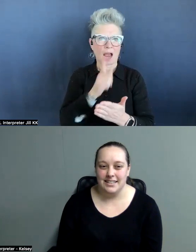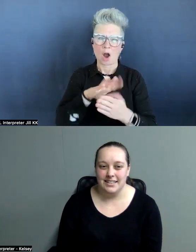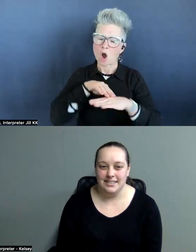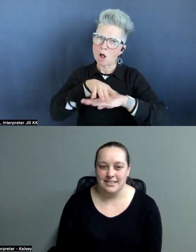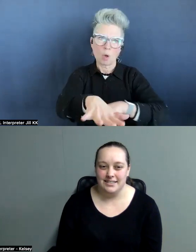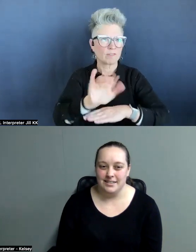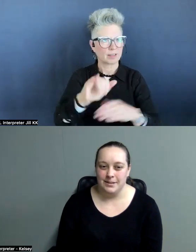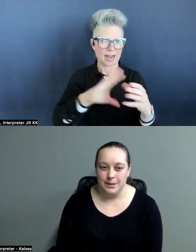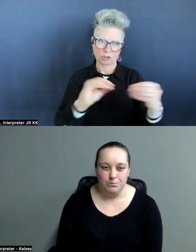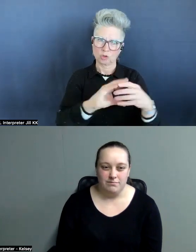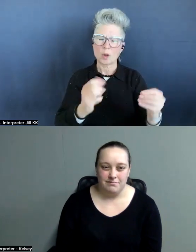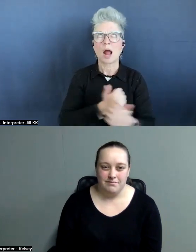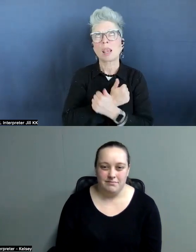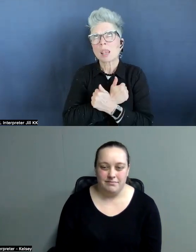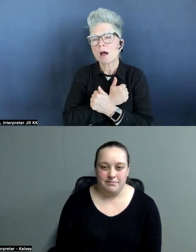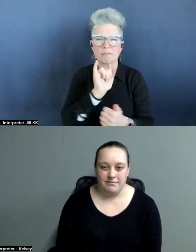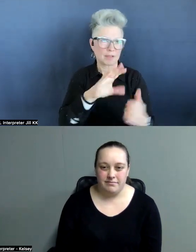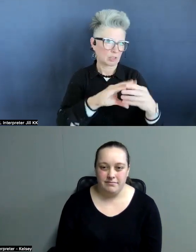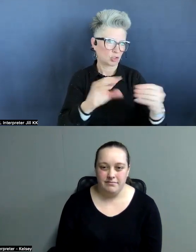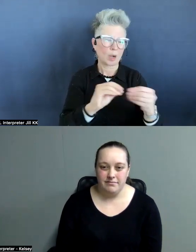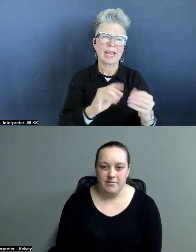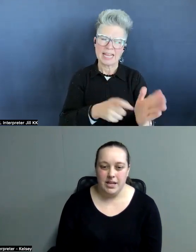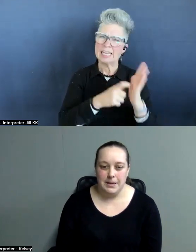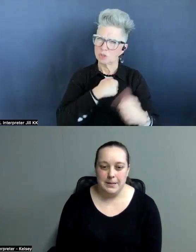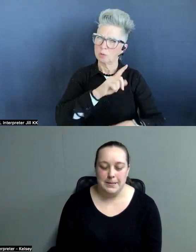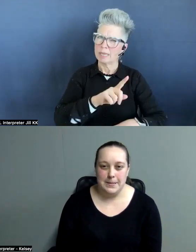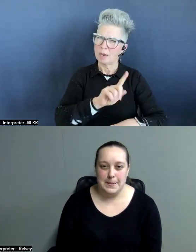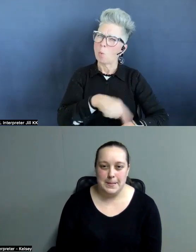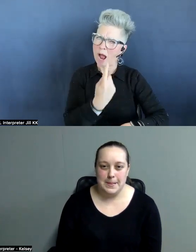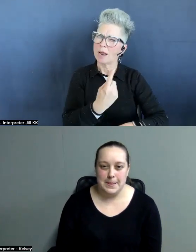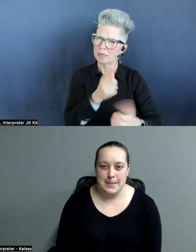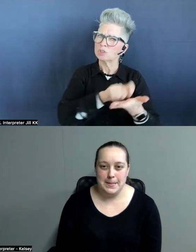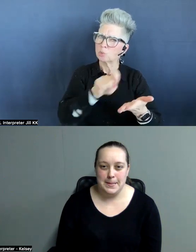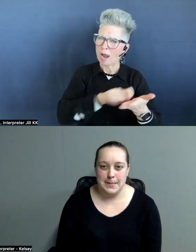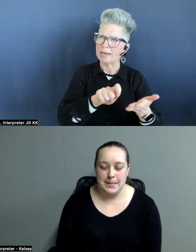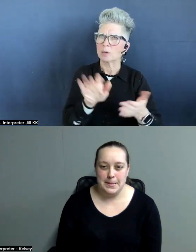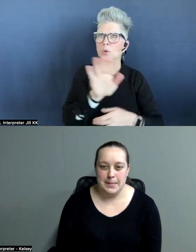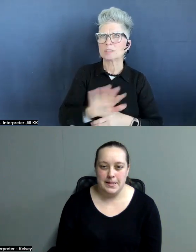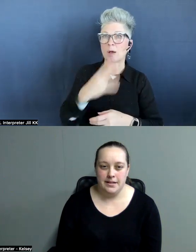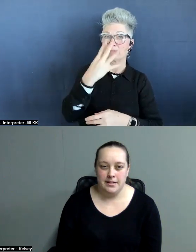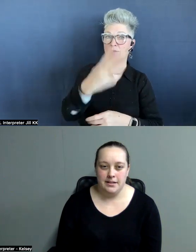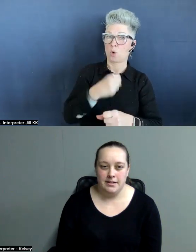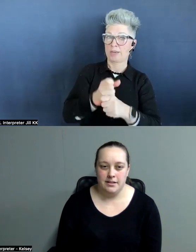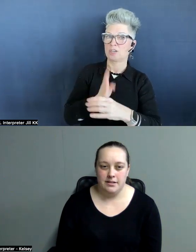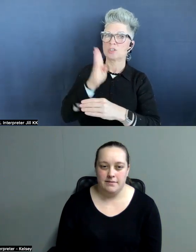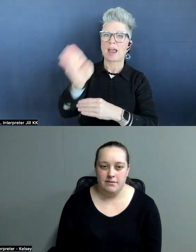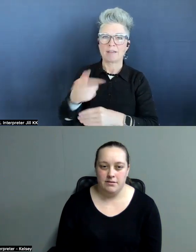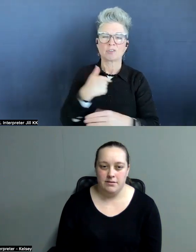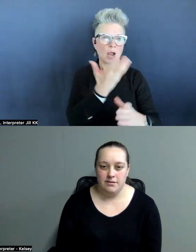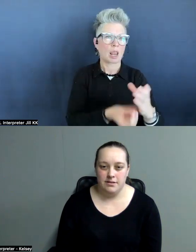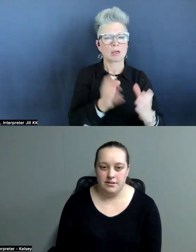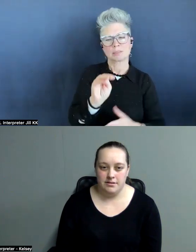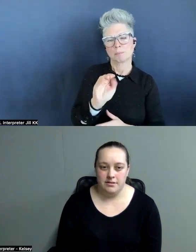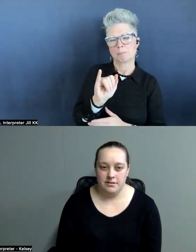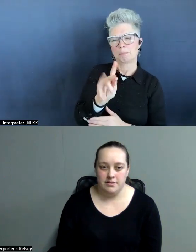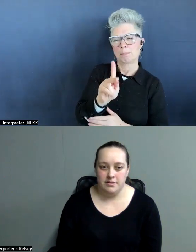love that story. And it took me a while to write it. It was, I guess, about four years after I had lost Mike that I started